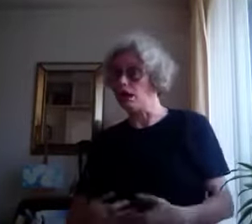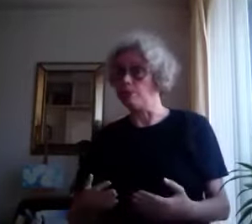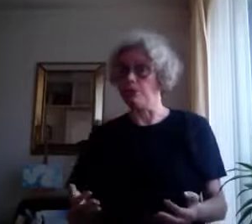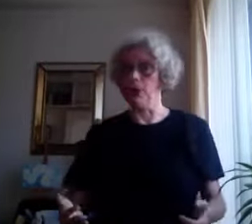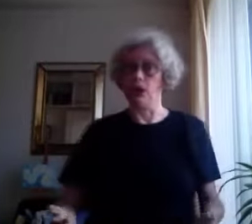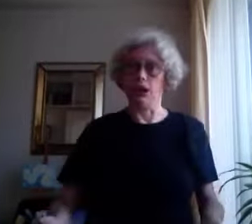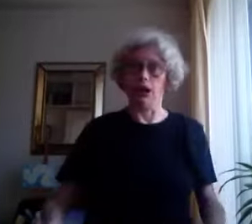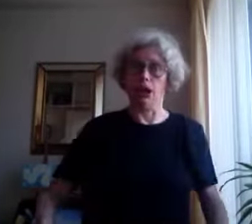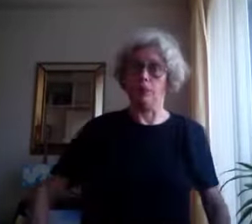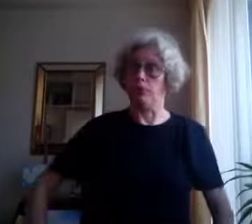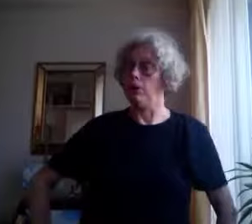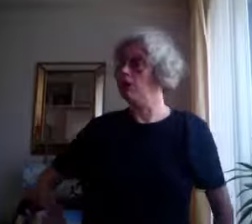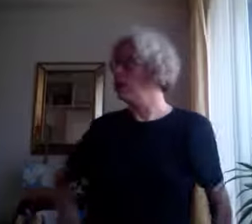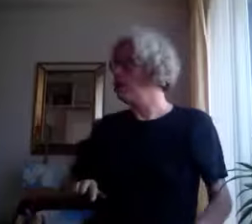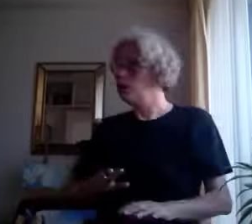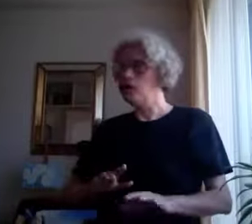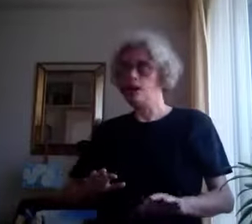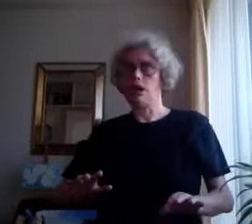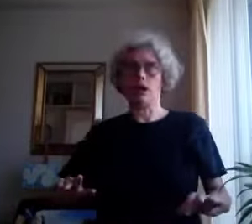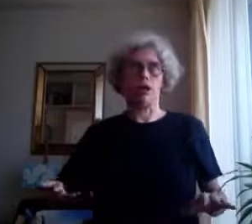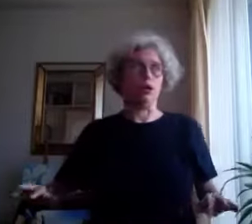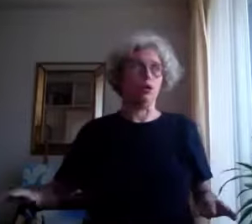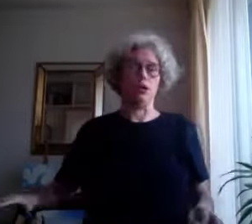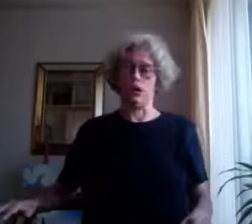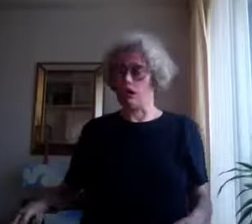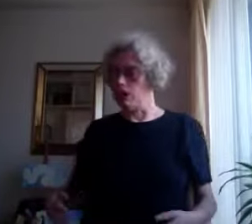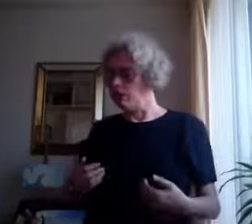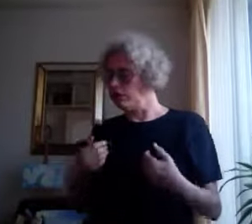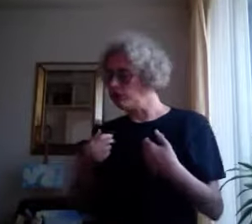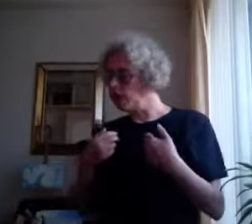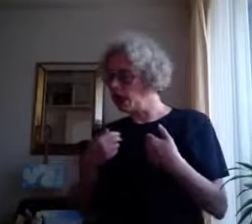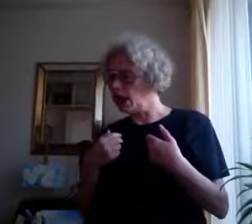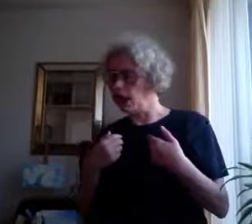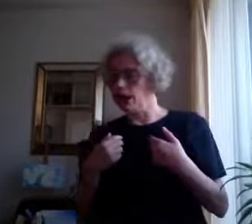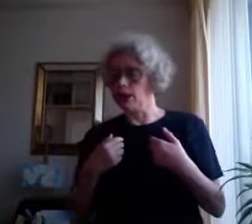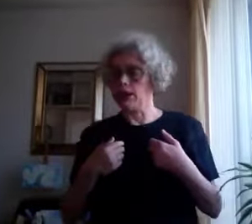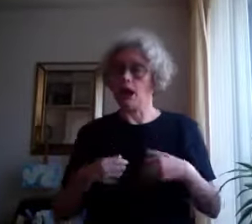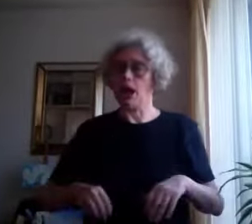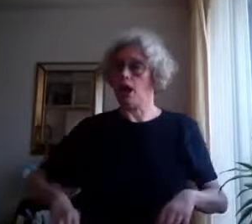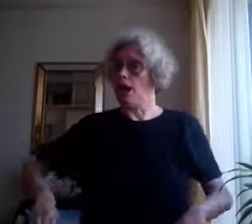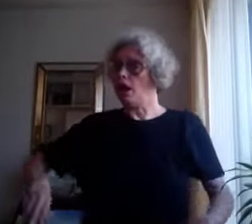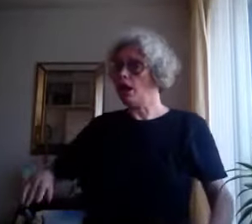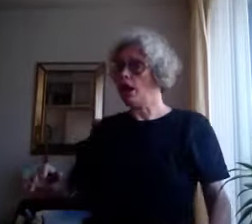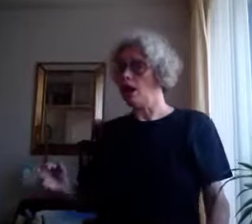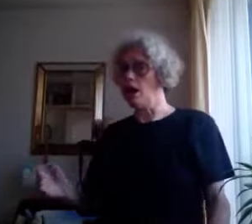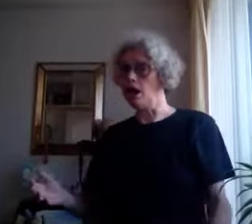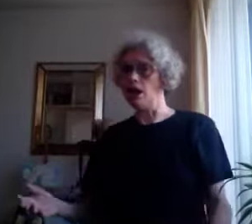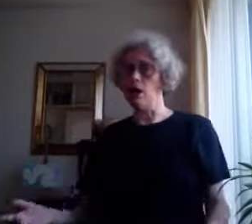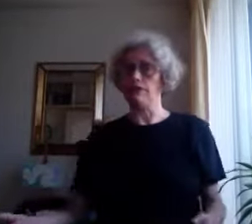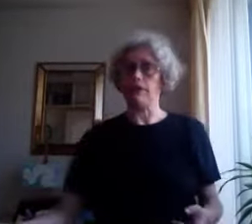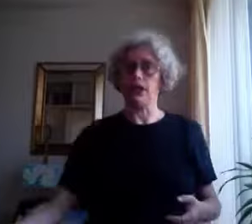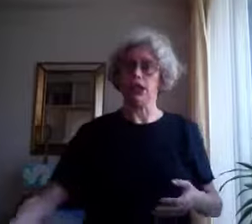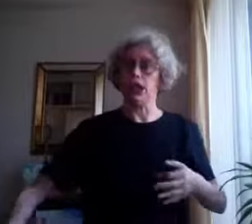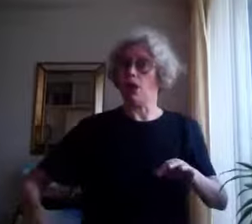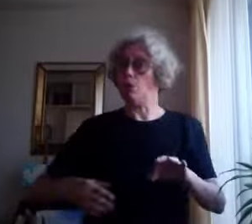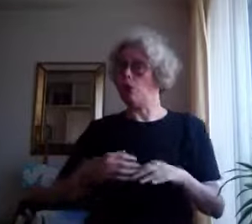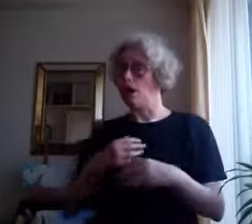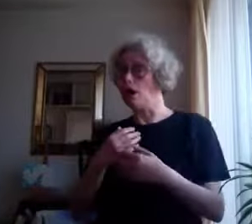people so unkind? Love is what